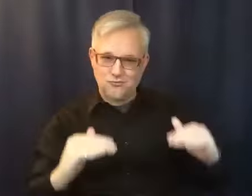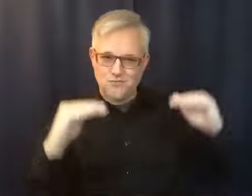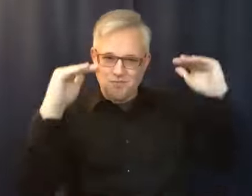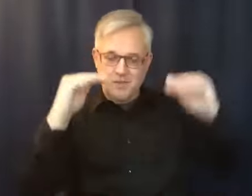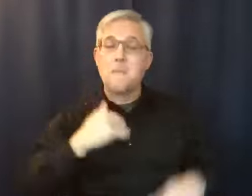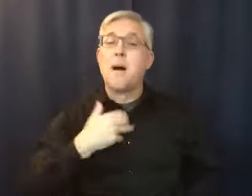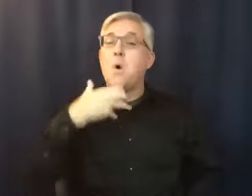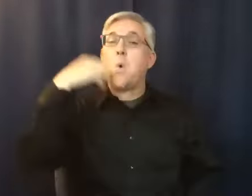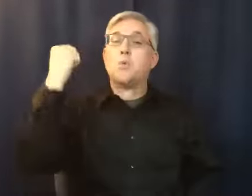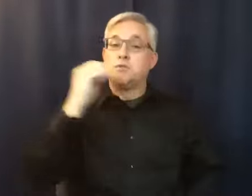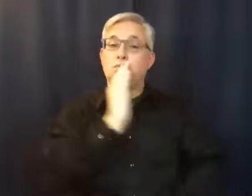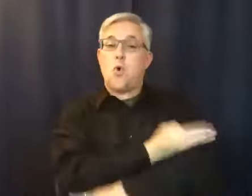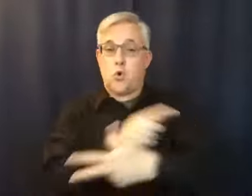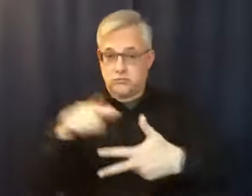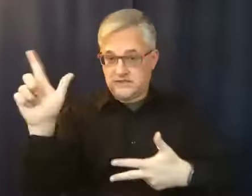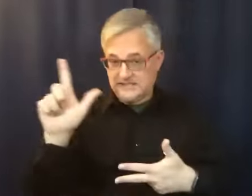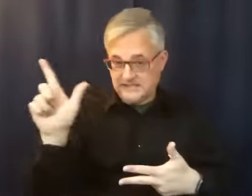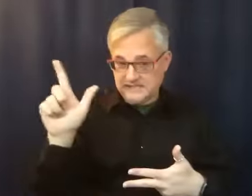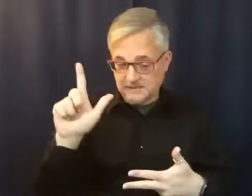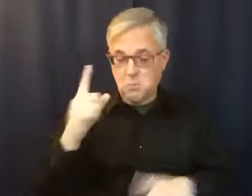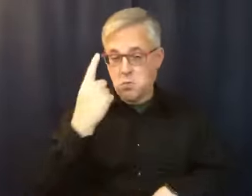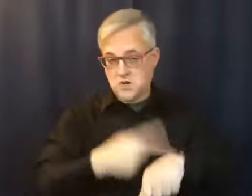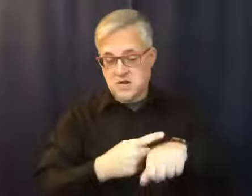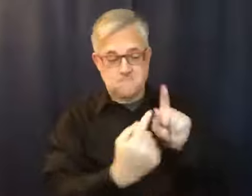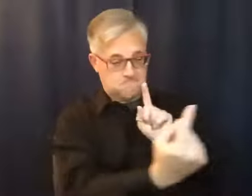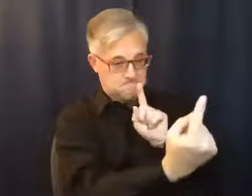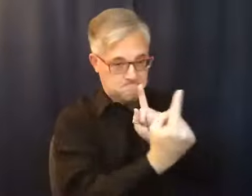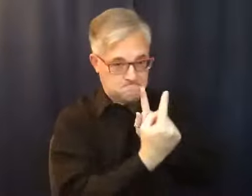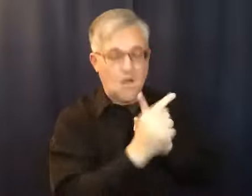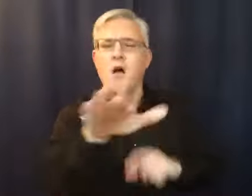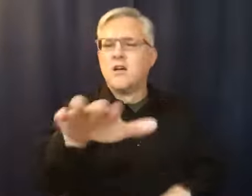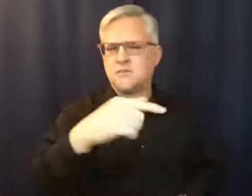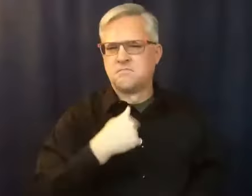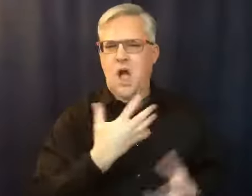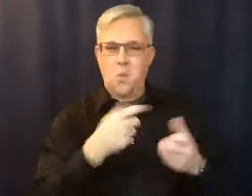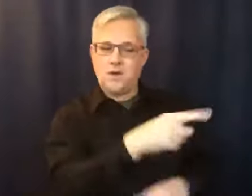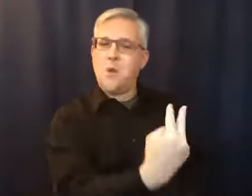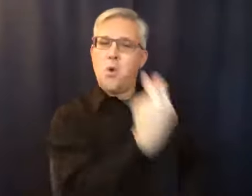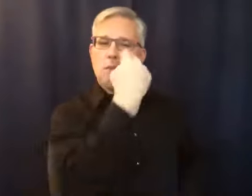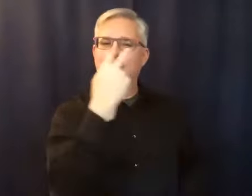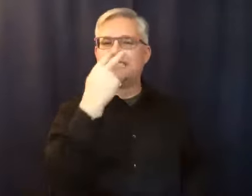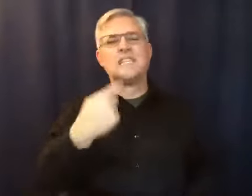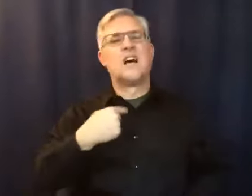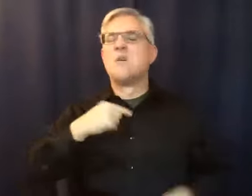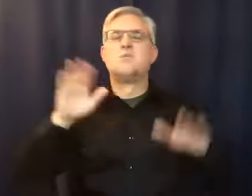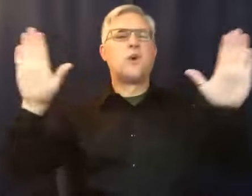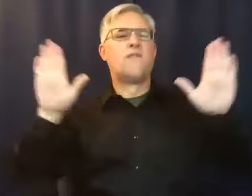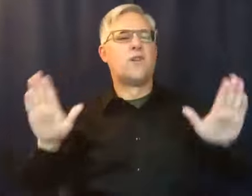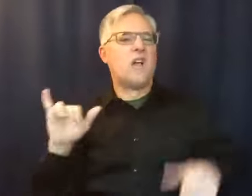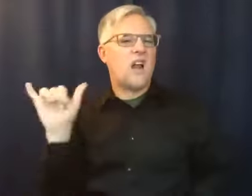And I always wanted to be, I wanted my children to look at me and see if Mother Superior, here comes Mrs. Wonderful. Well, they just kind of looked at